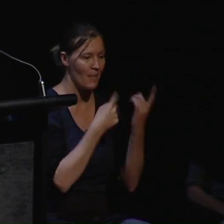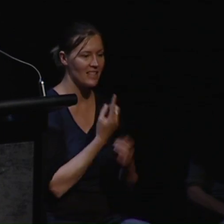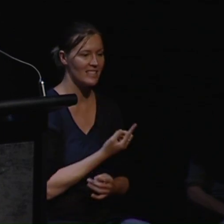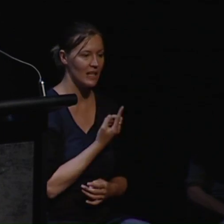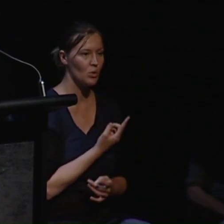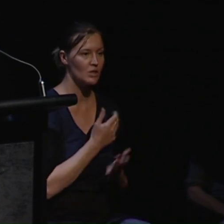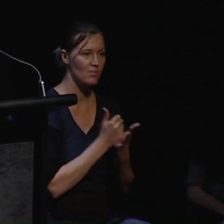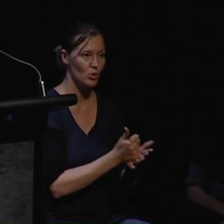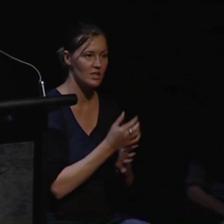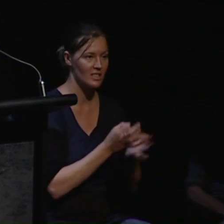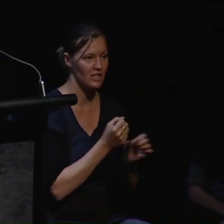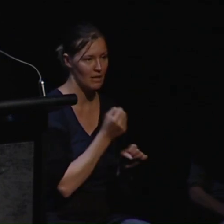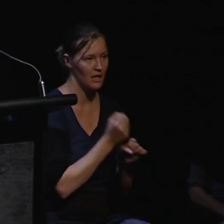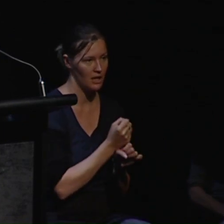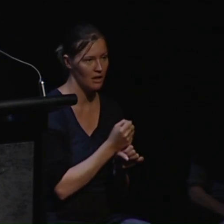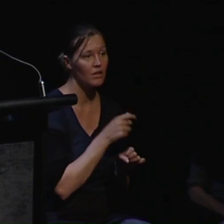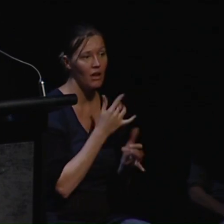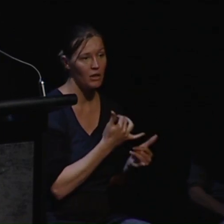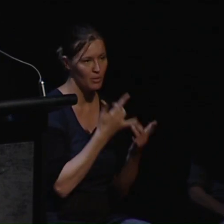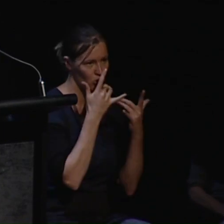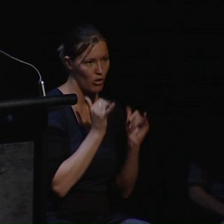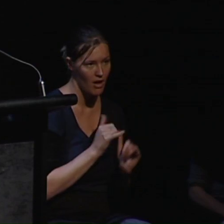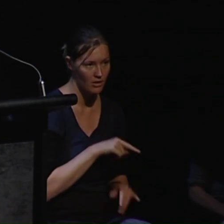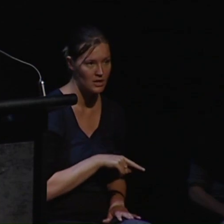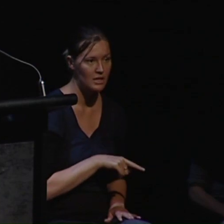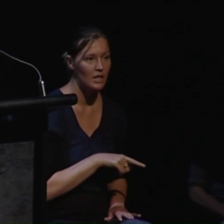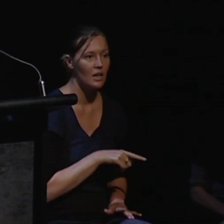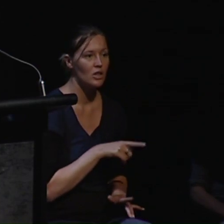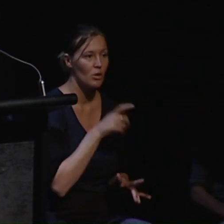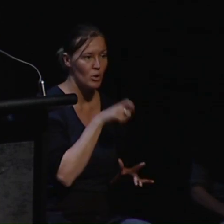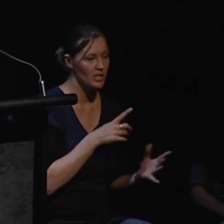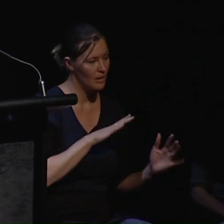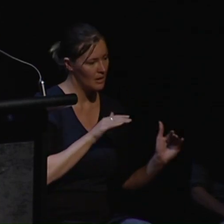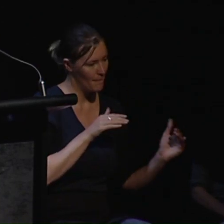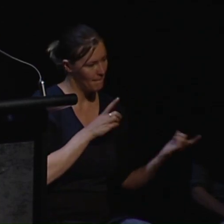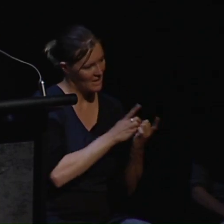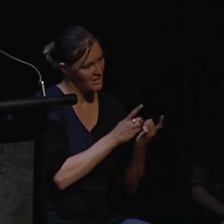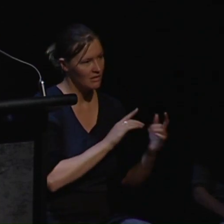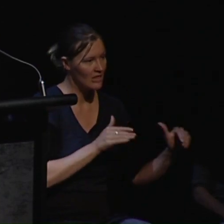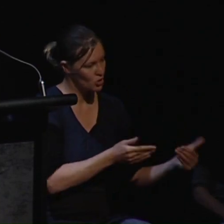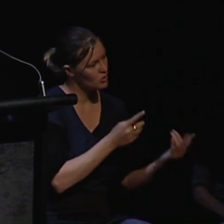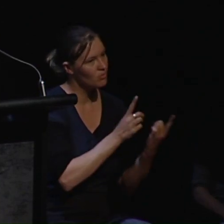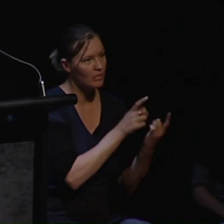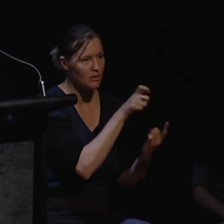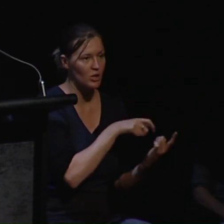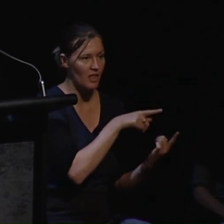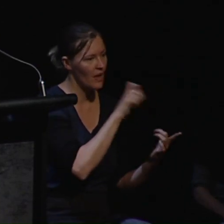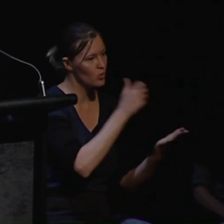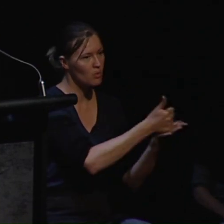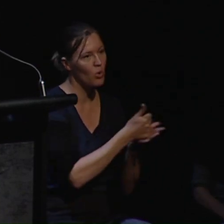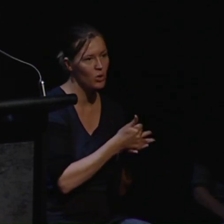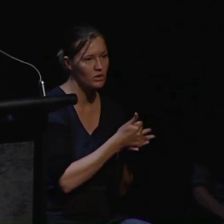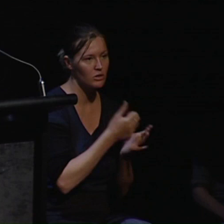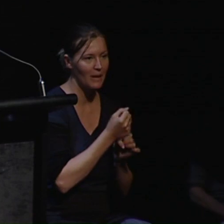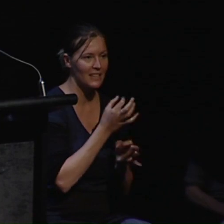making arrangement which is being trialled where a person would be introduced to somebody to support them to make a decision. It's not